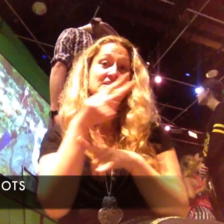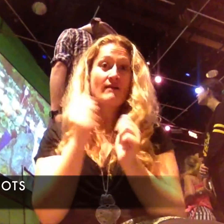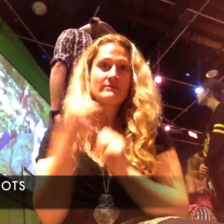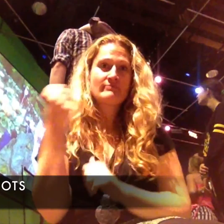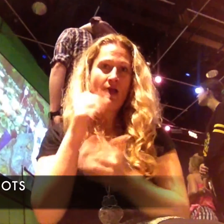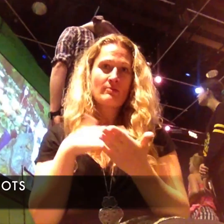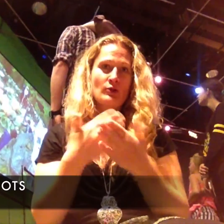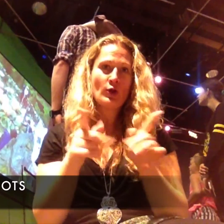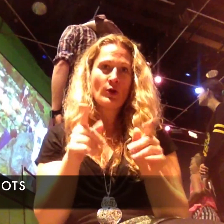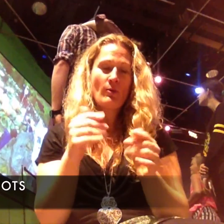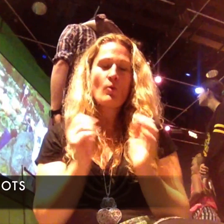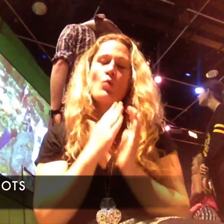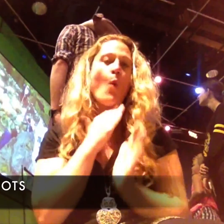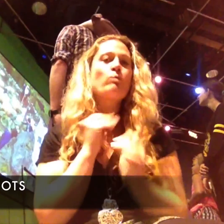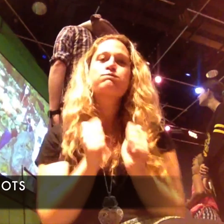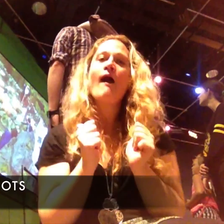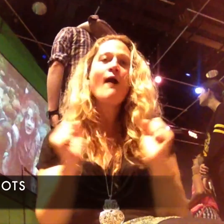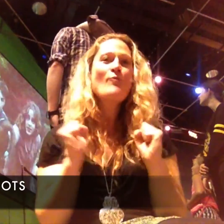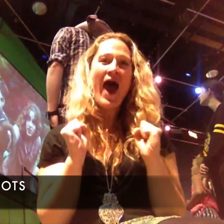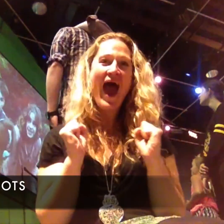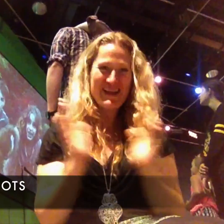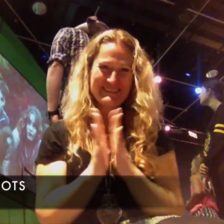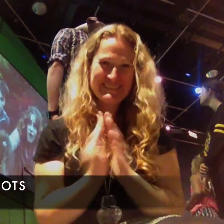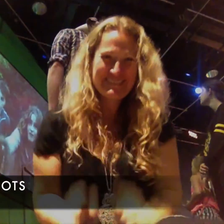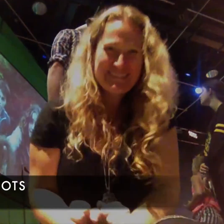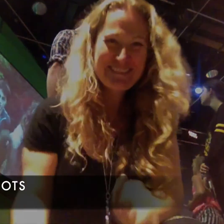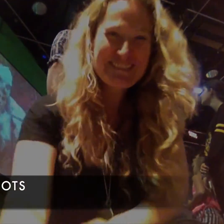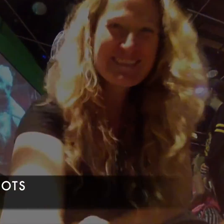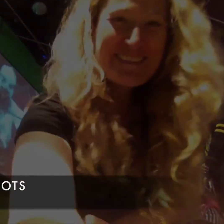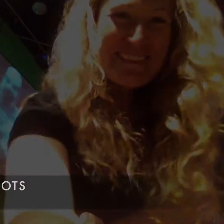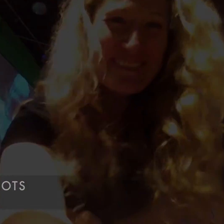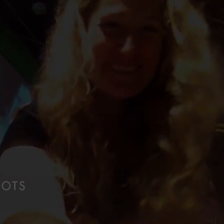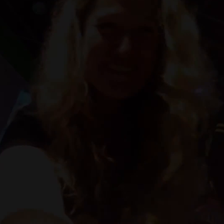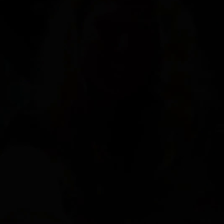effects can achieve. Official effects had to be in the CG version. The character that be 90s is about 80s. The The